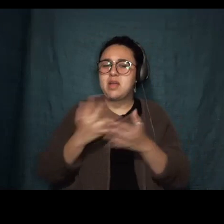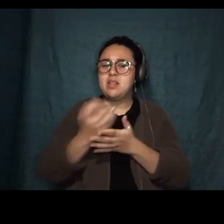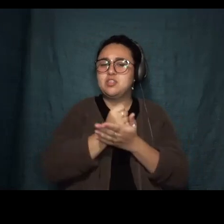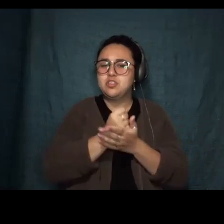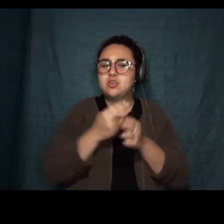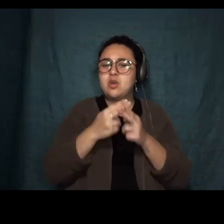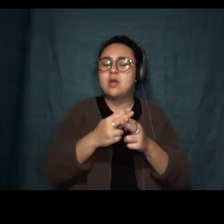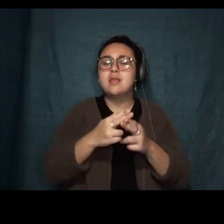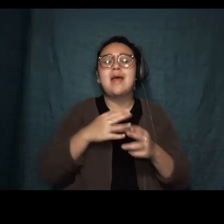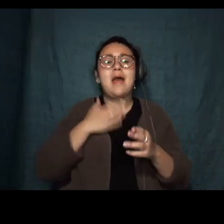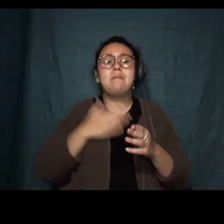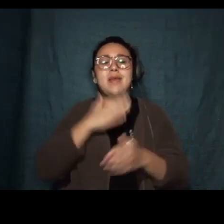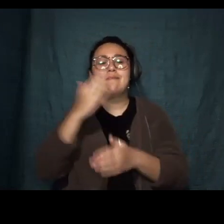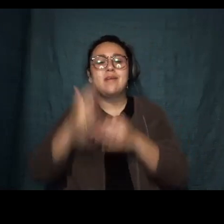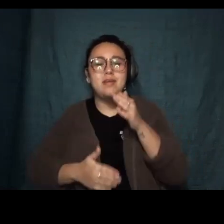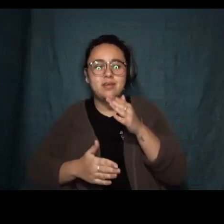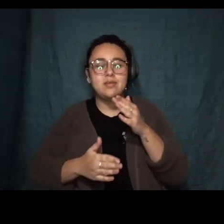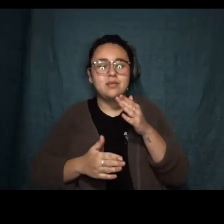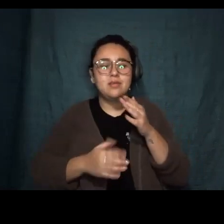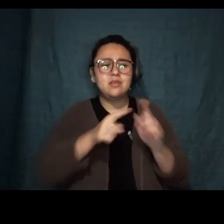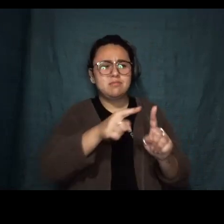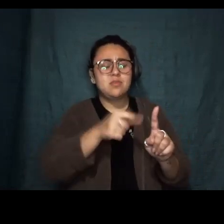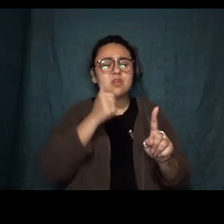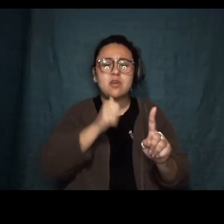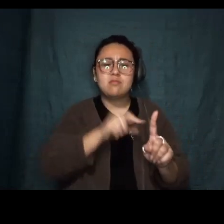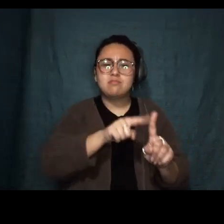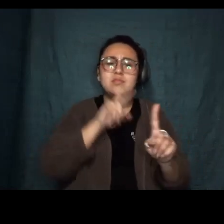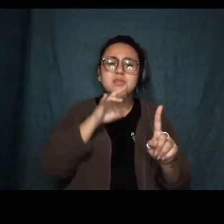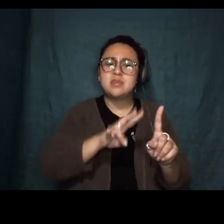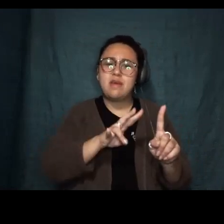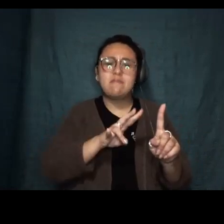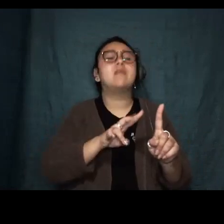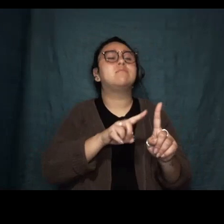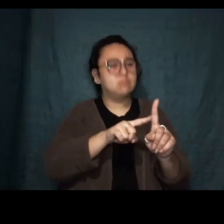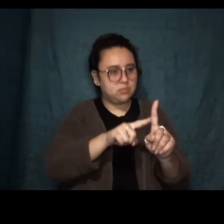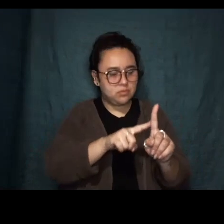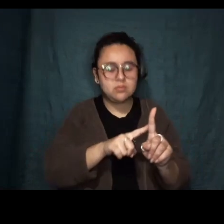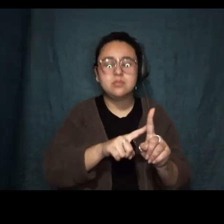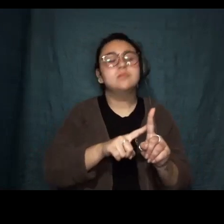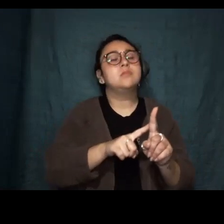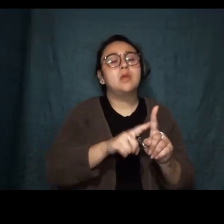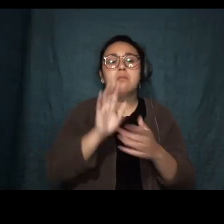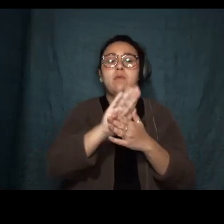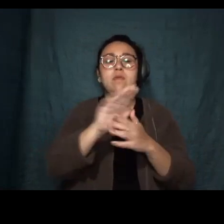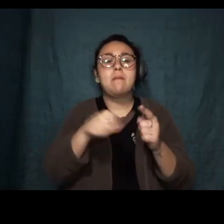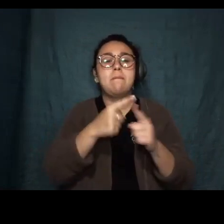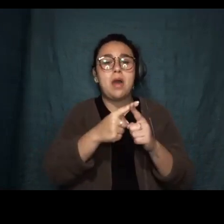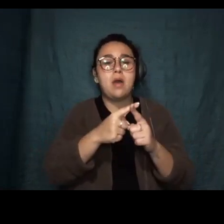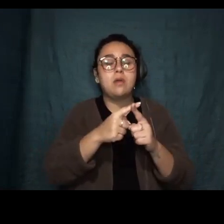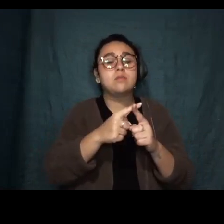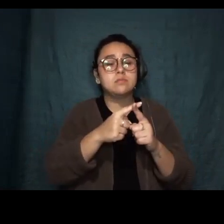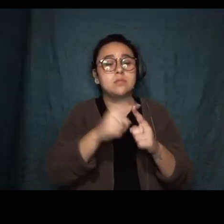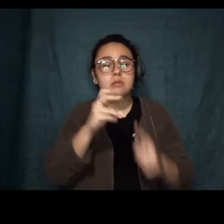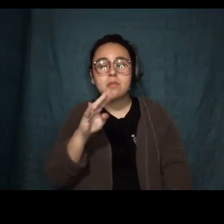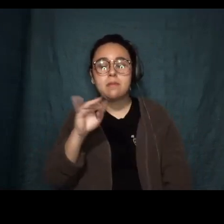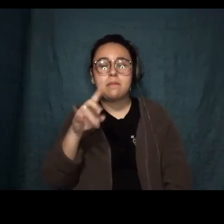When Lissa was seven, her mother took her to see the movie where the mermaid wants legs, and when it ended, Lissa shook her head and squinted at the prince and said,